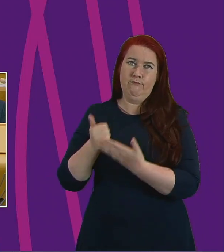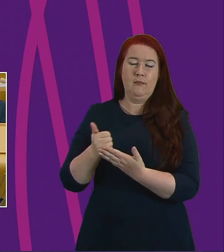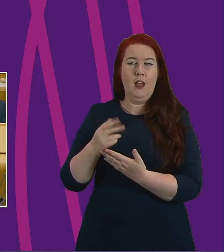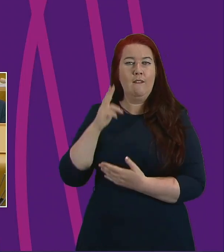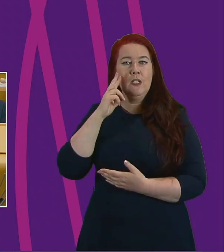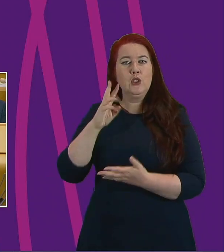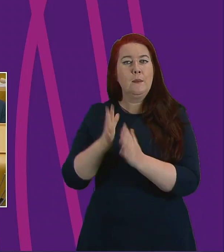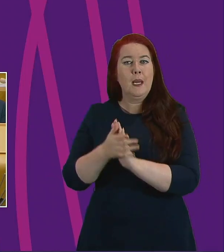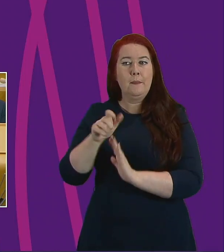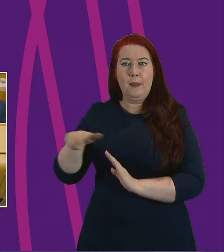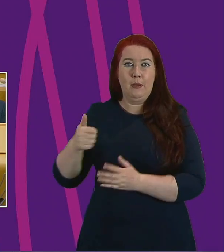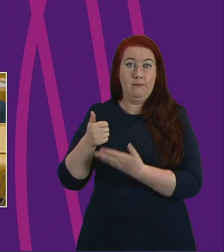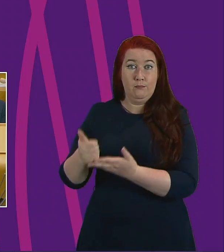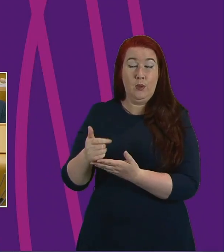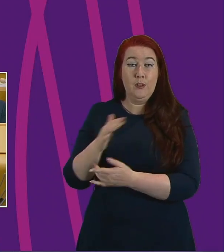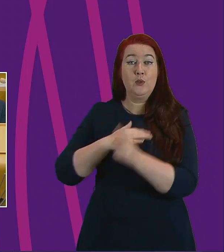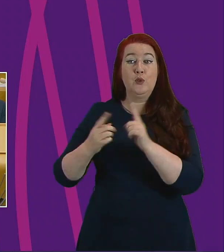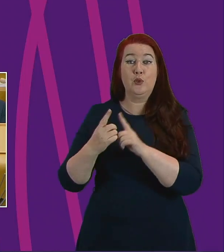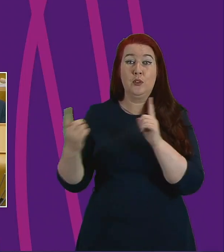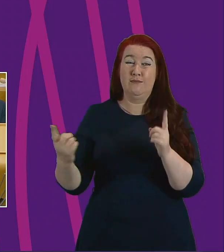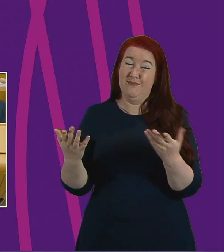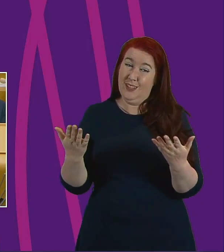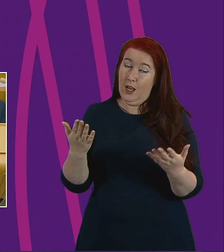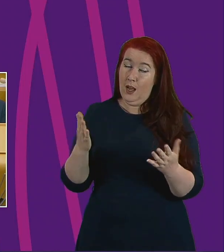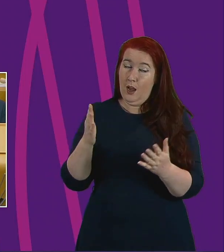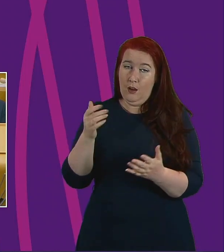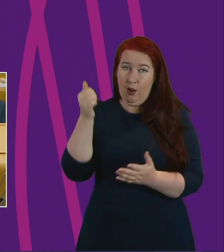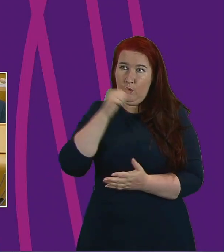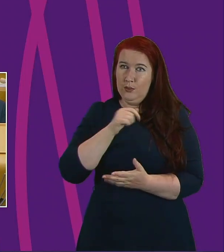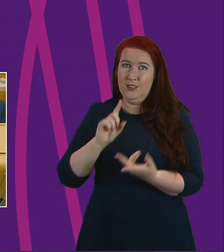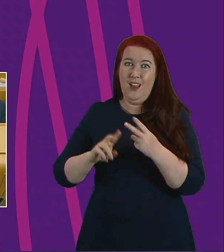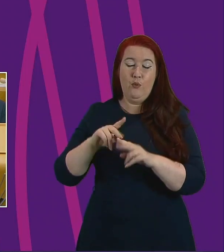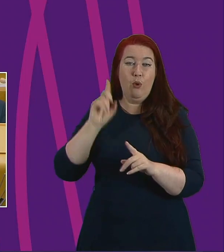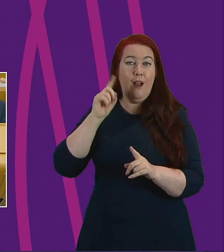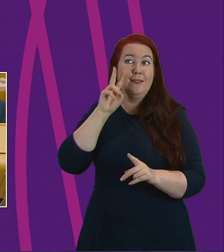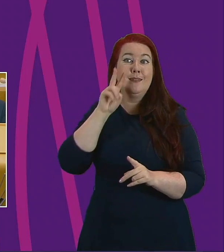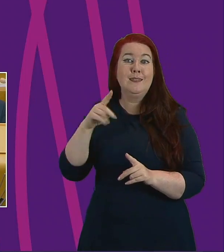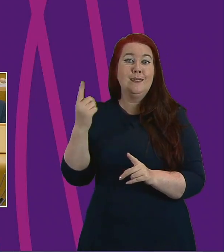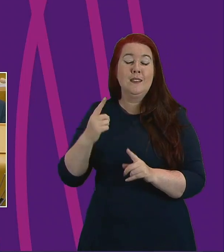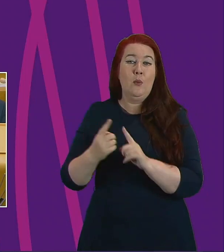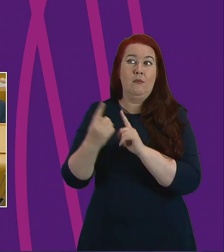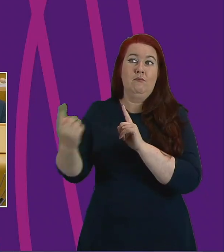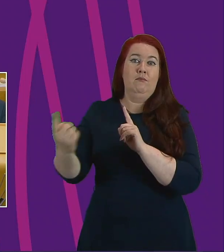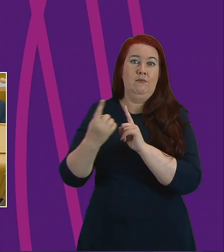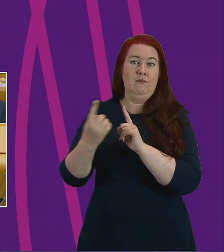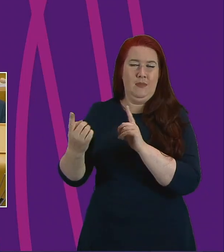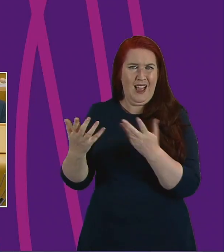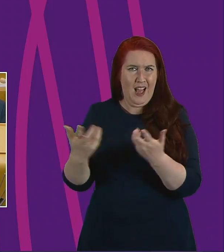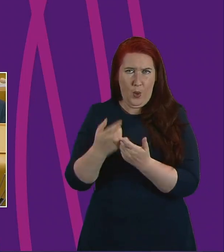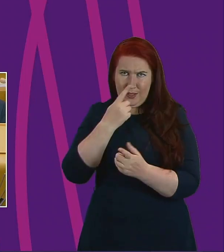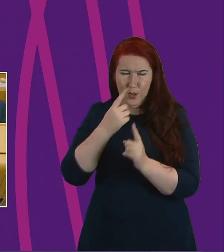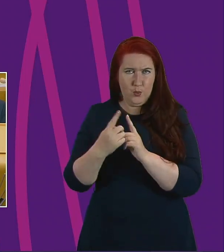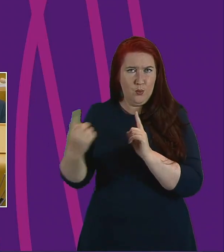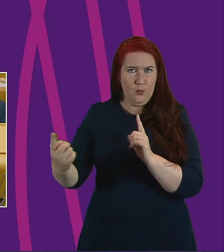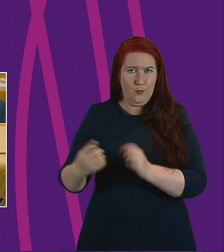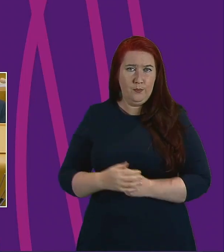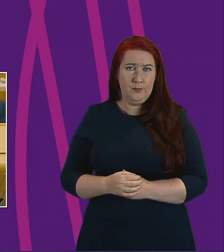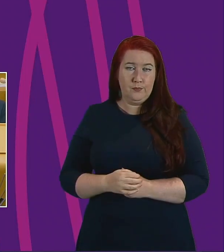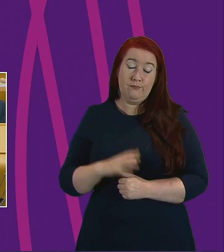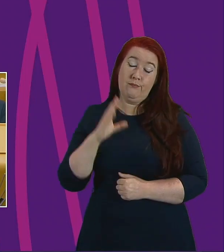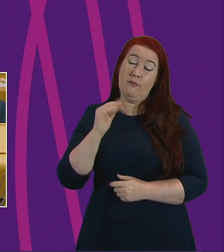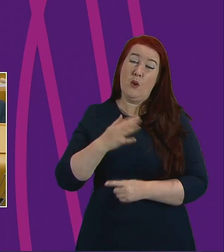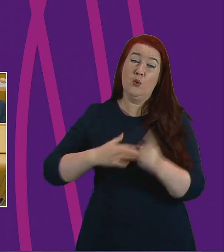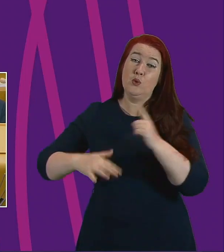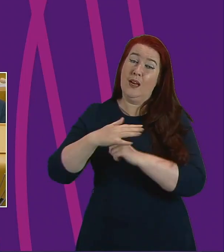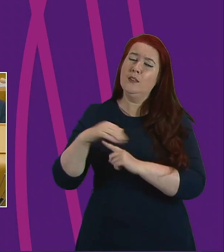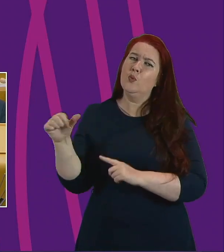It may sound obvious, but if you can't see how far other people are from you, how can you keep your distance? As a society, we have a duty to accommodate anyone